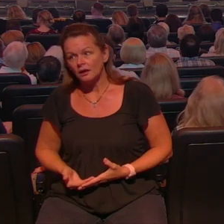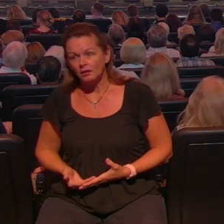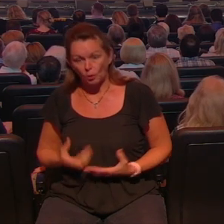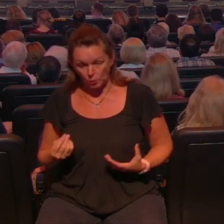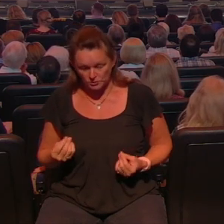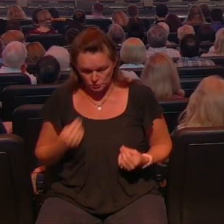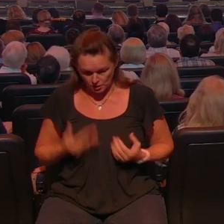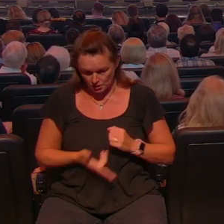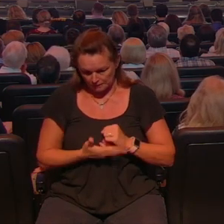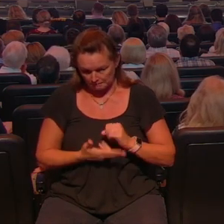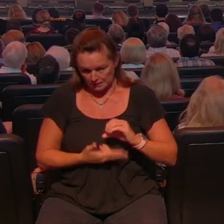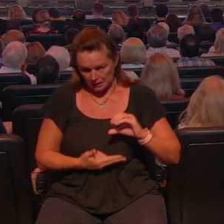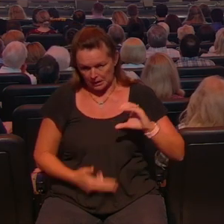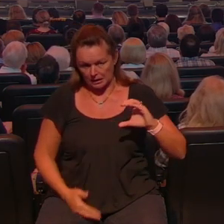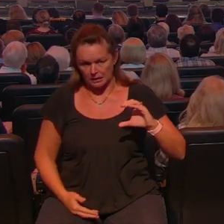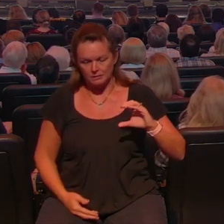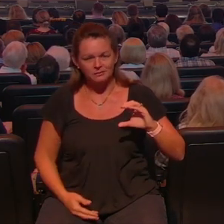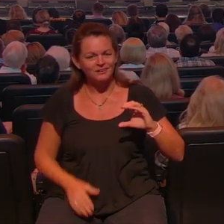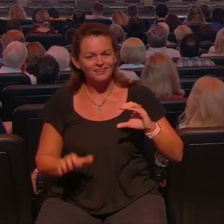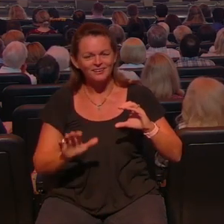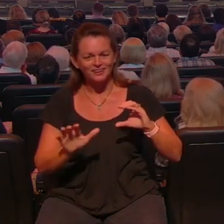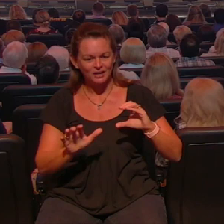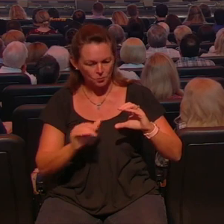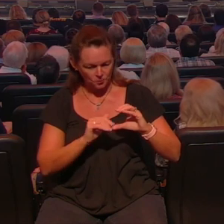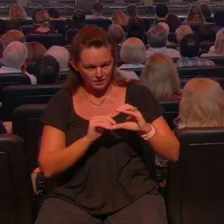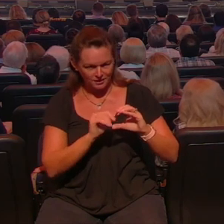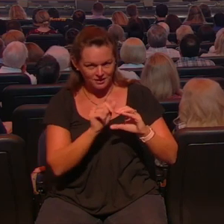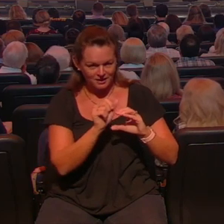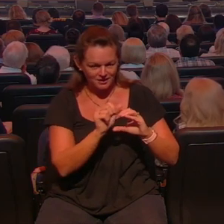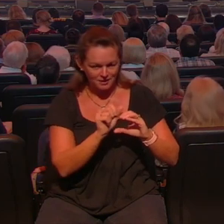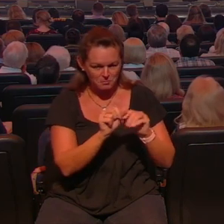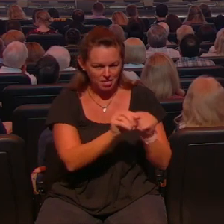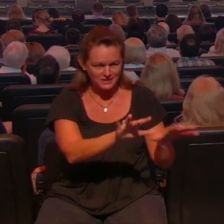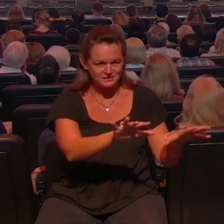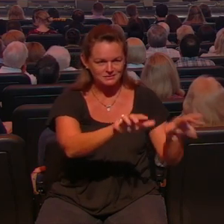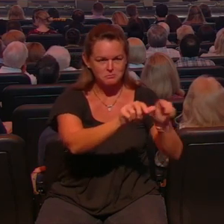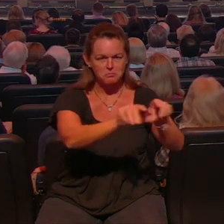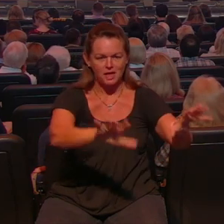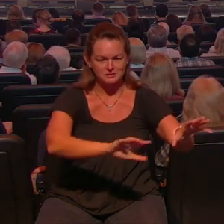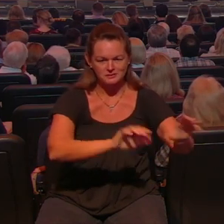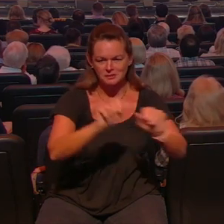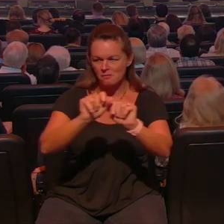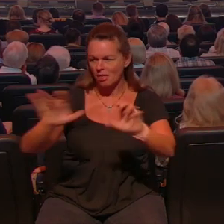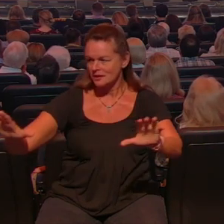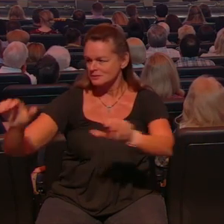so I want to talk to you about that's kind of the background of what we're going to talk about so the the the key is this this book is about stewardship